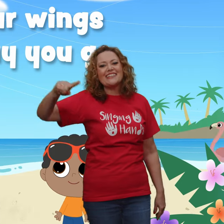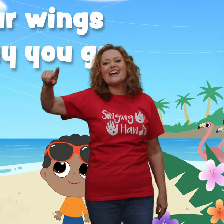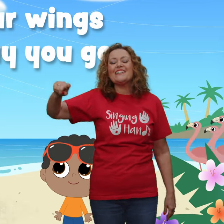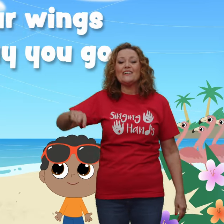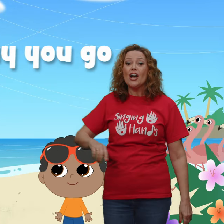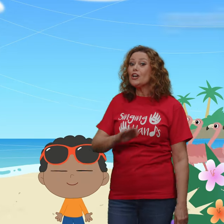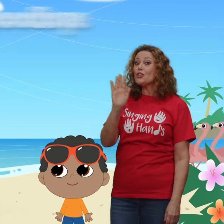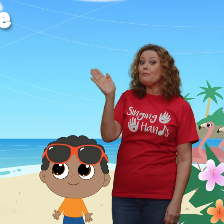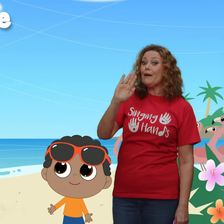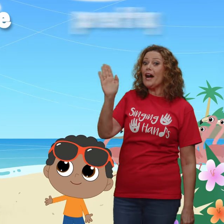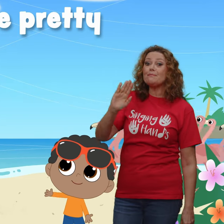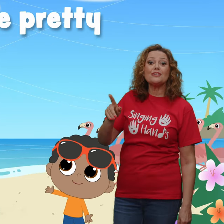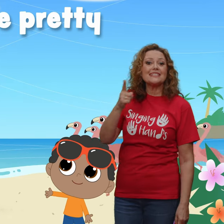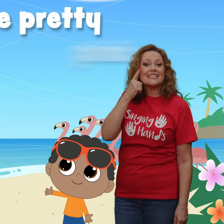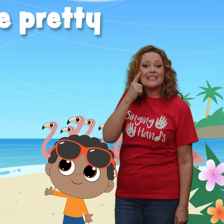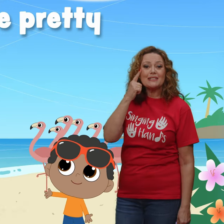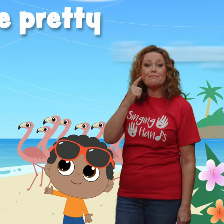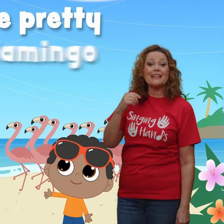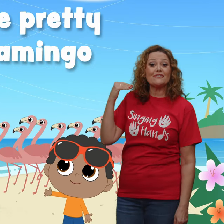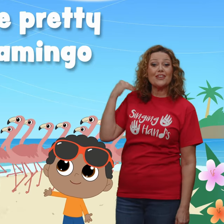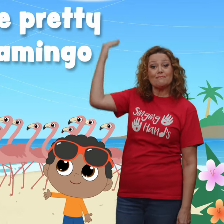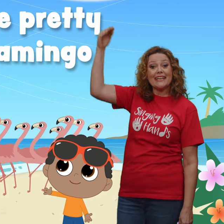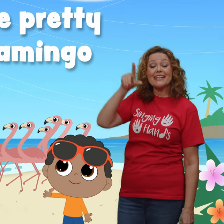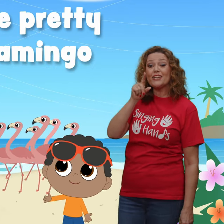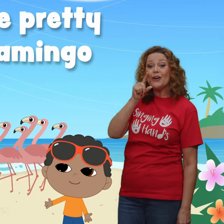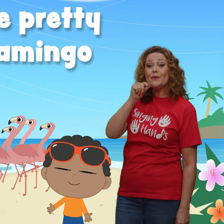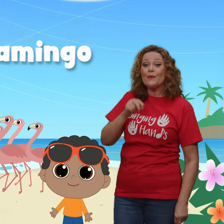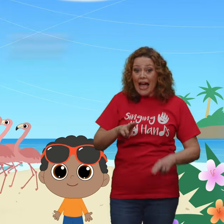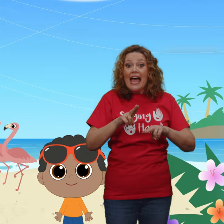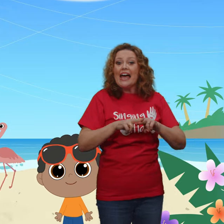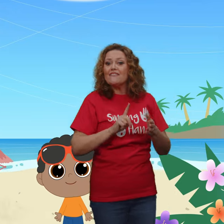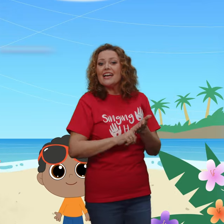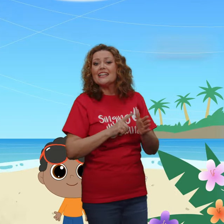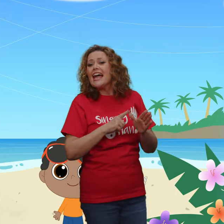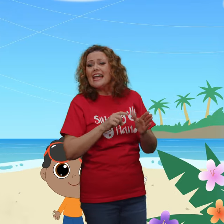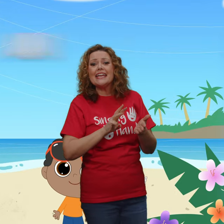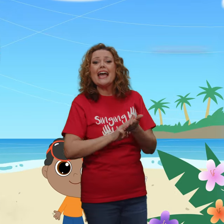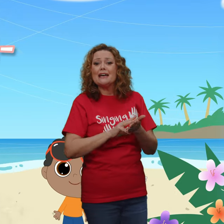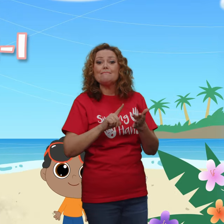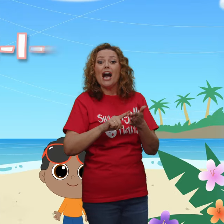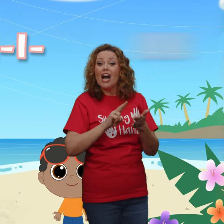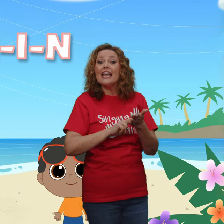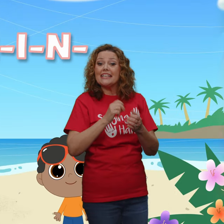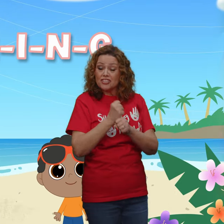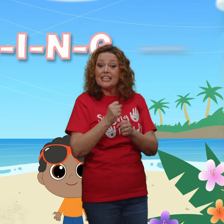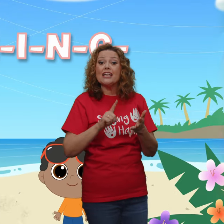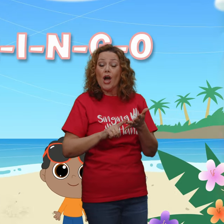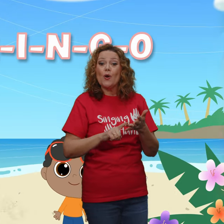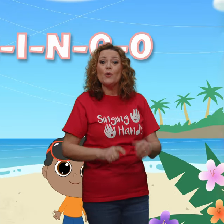go Goodbye, pretty pink flamingo F-L-A-M-I-N-G-O